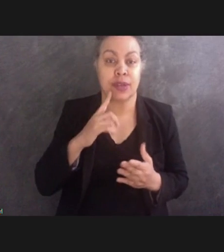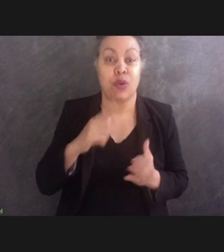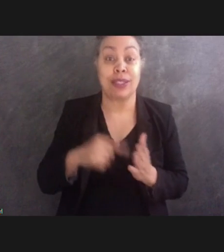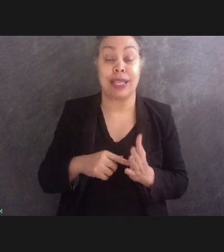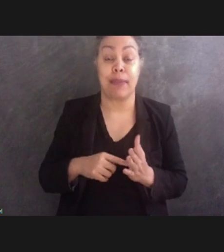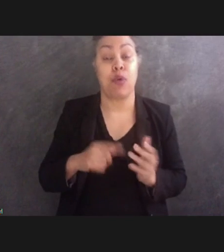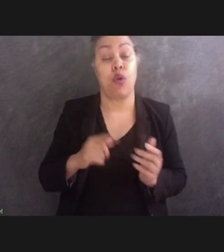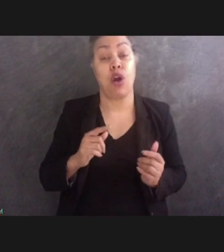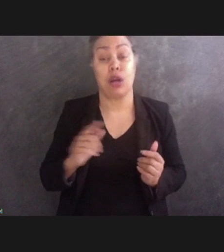etc.